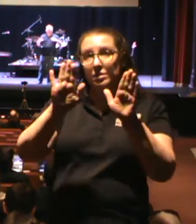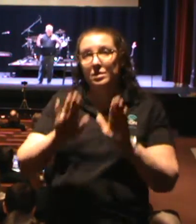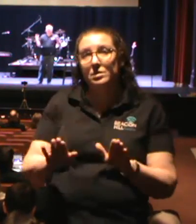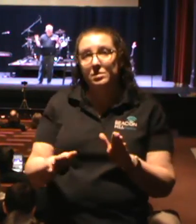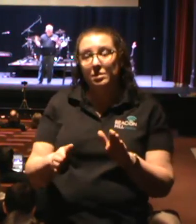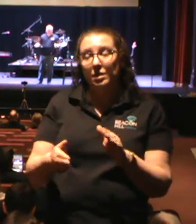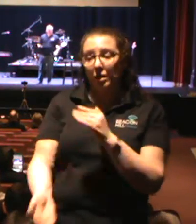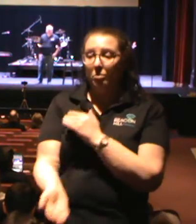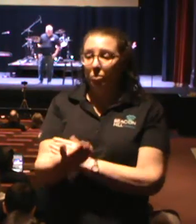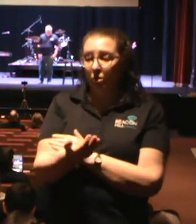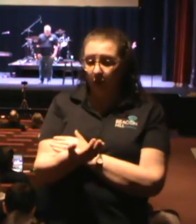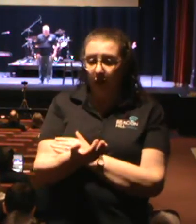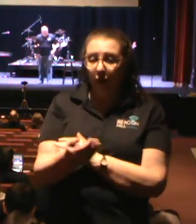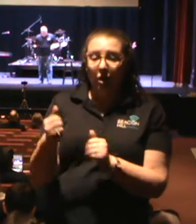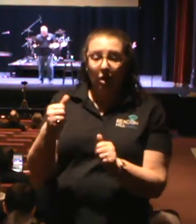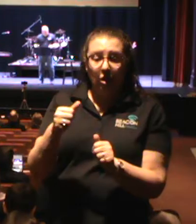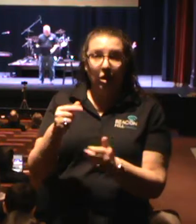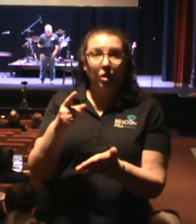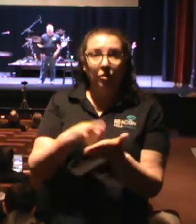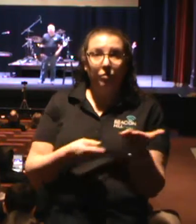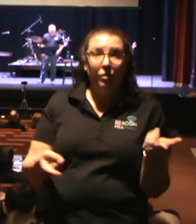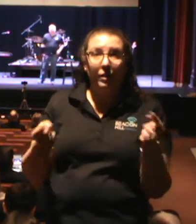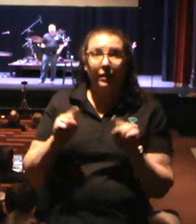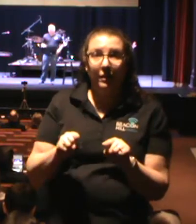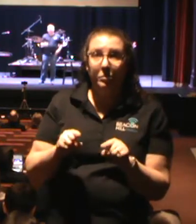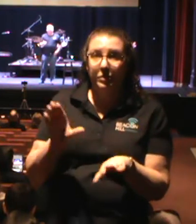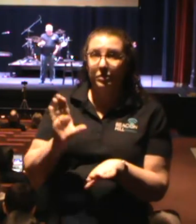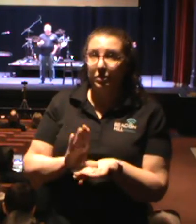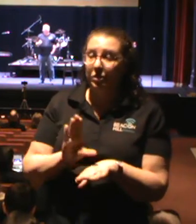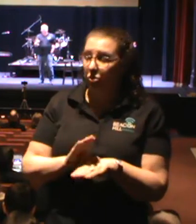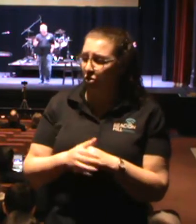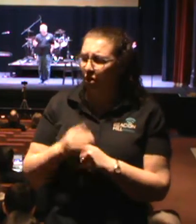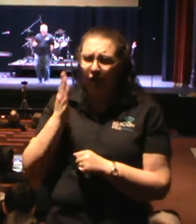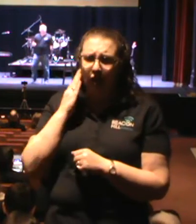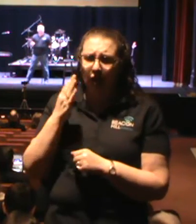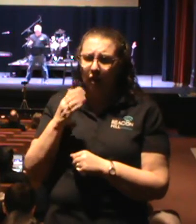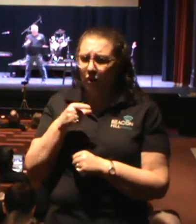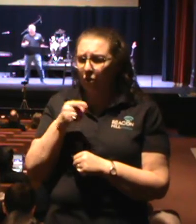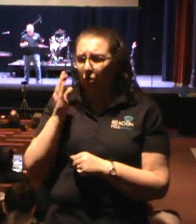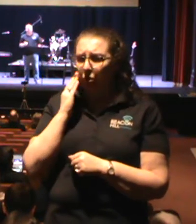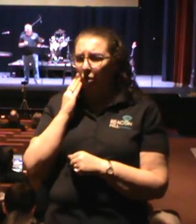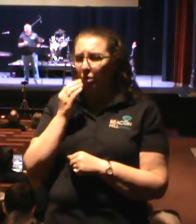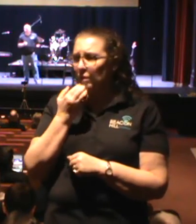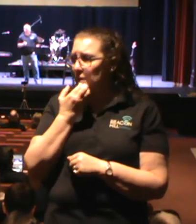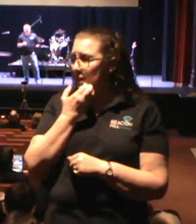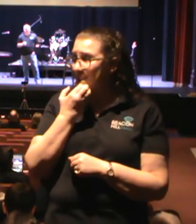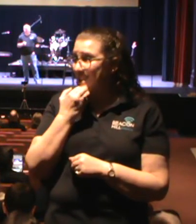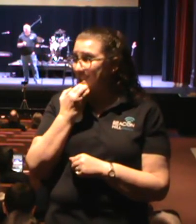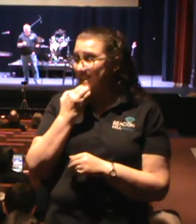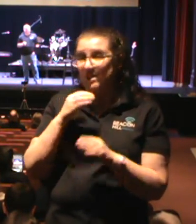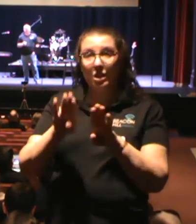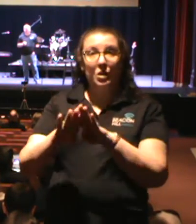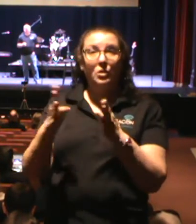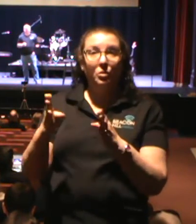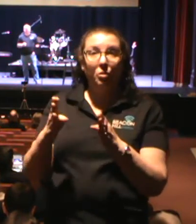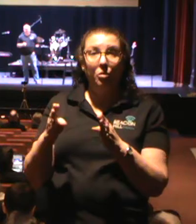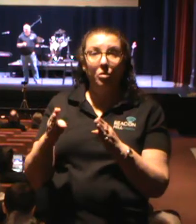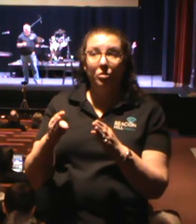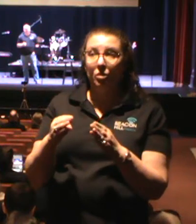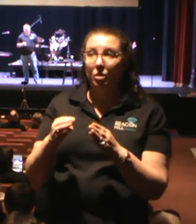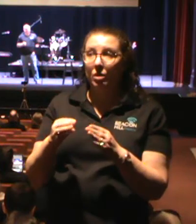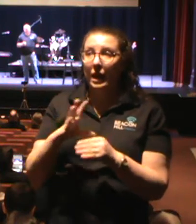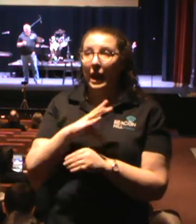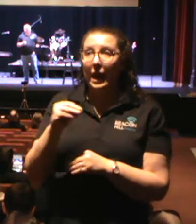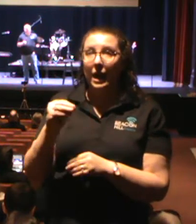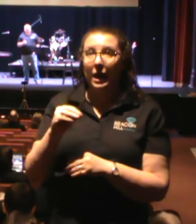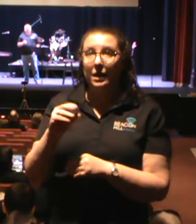overview of what some things happened in the church from the beginning. Like, do you all know that, here's a shocker, that the doors have to be open every Sunday morning and the alarm has to